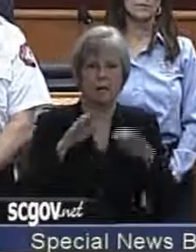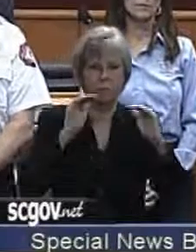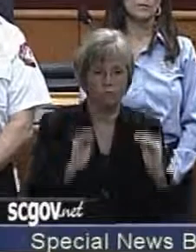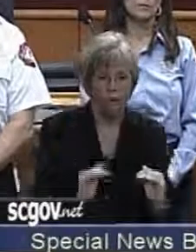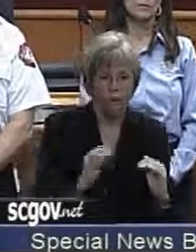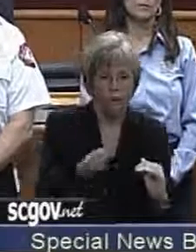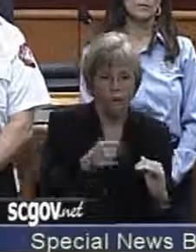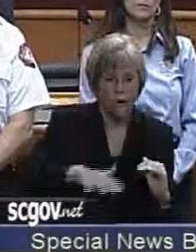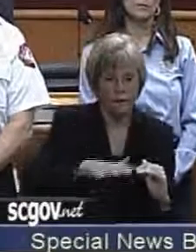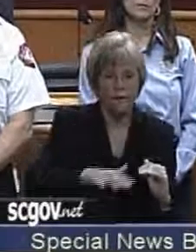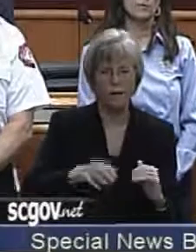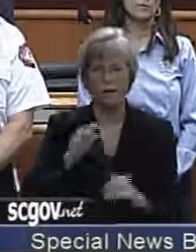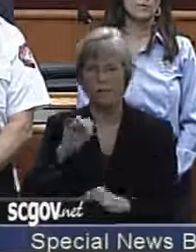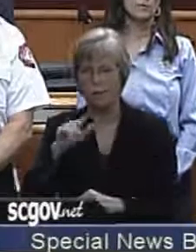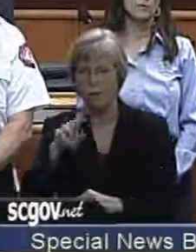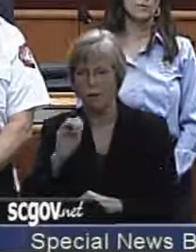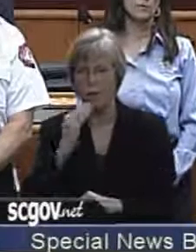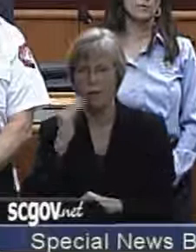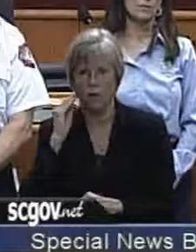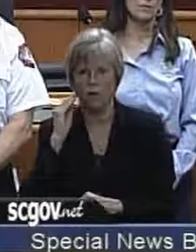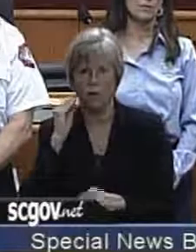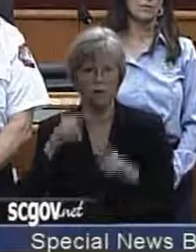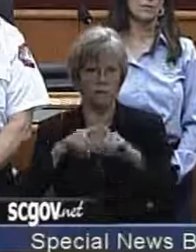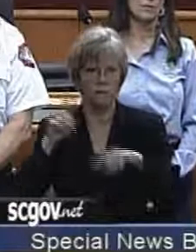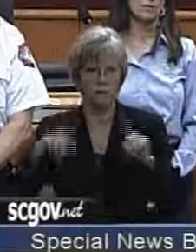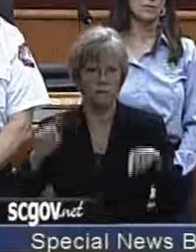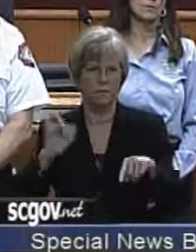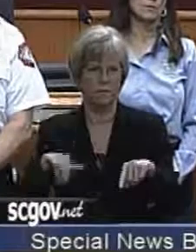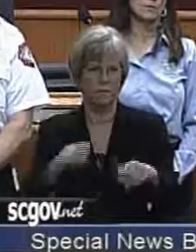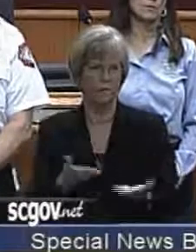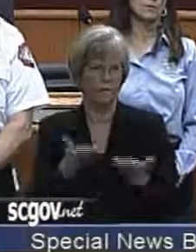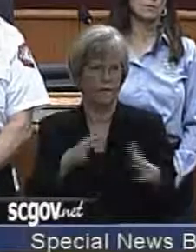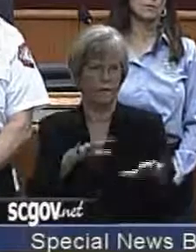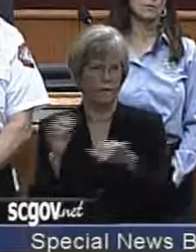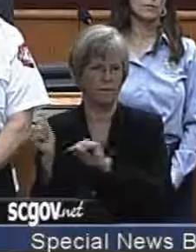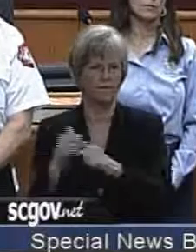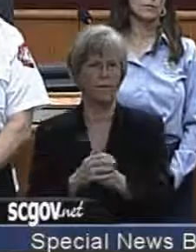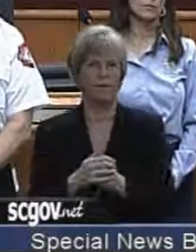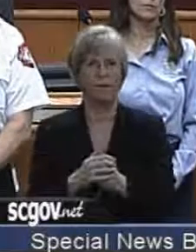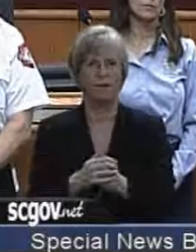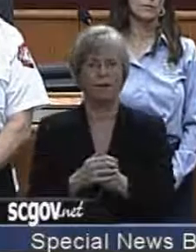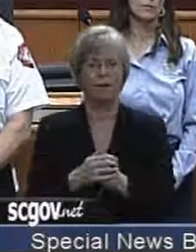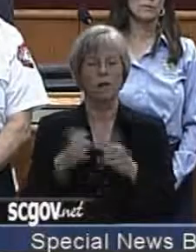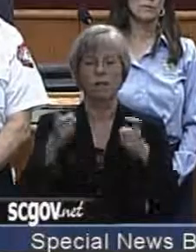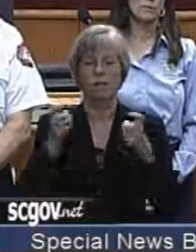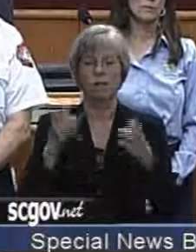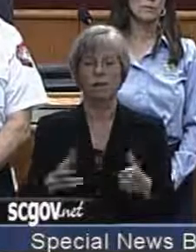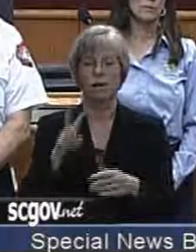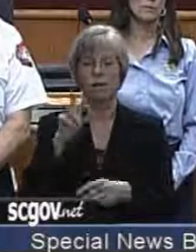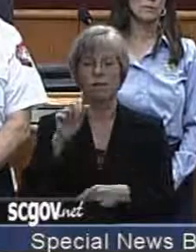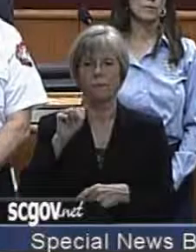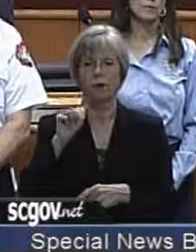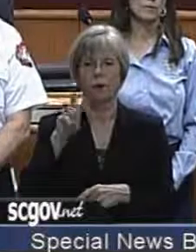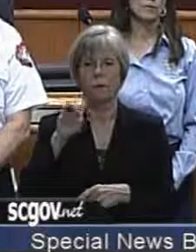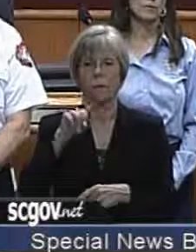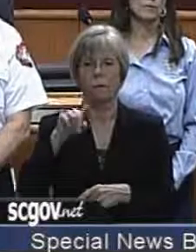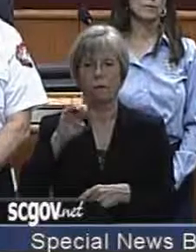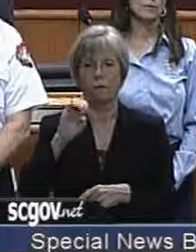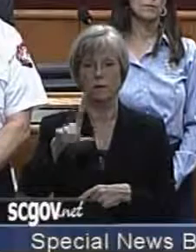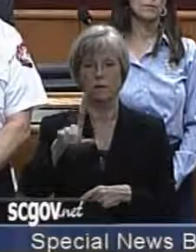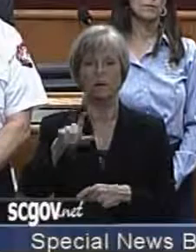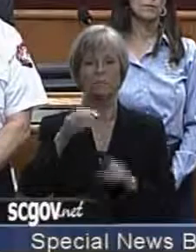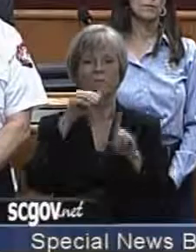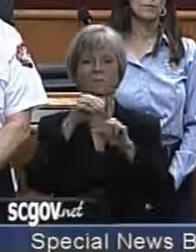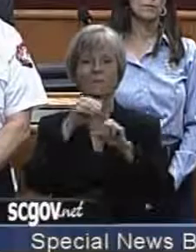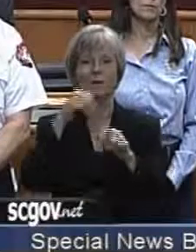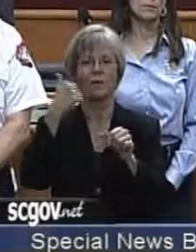homes, and those types of issues. I did have one request from our director of Van Wazel to remind each of you that sales of